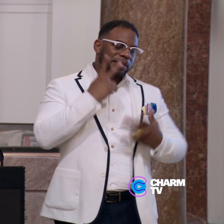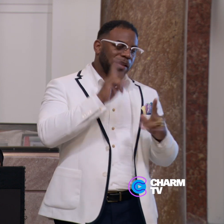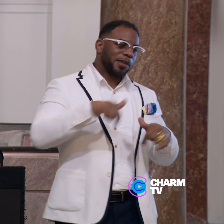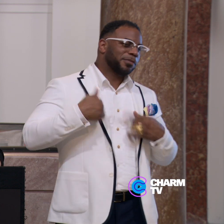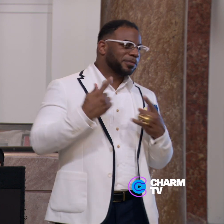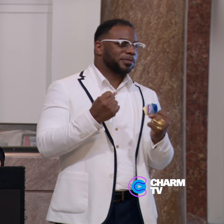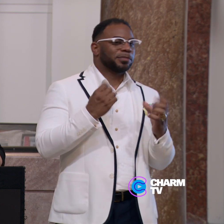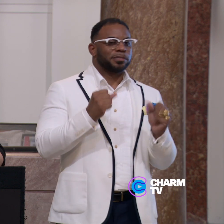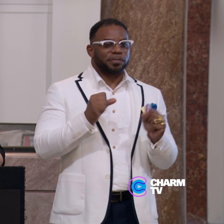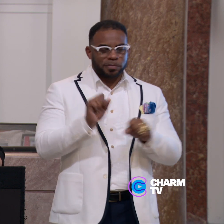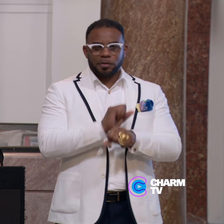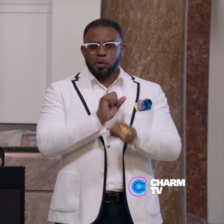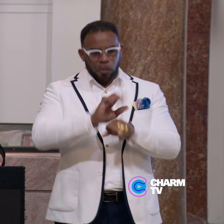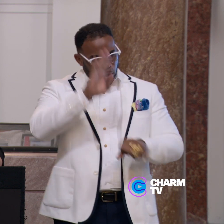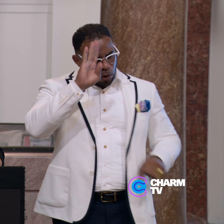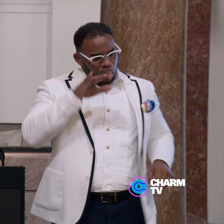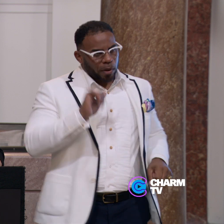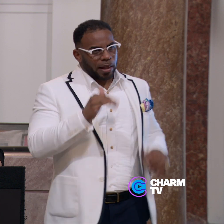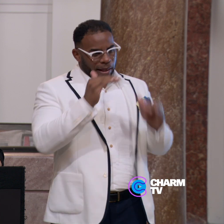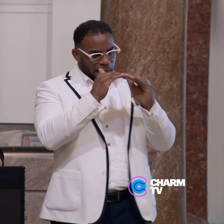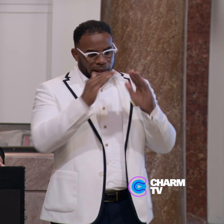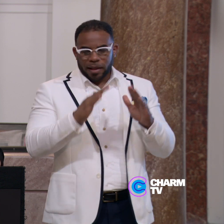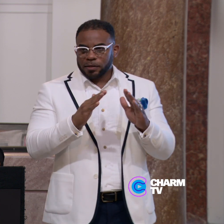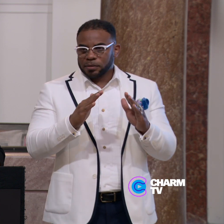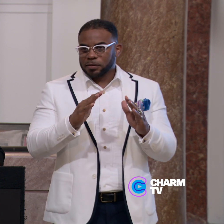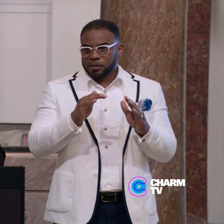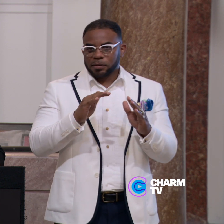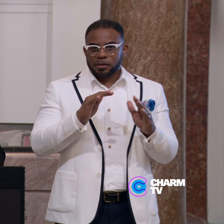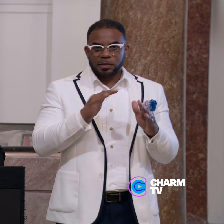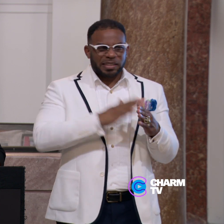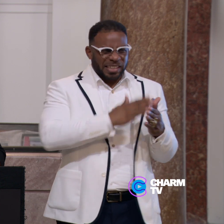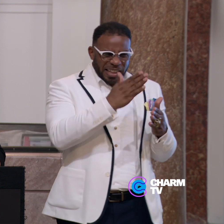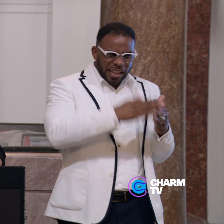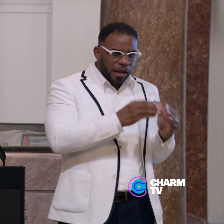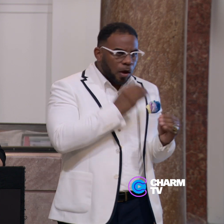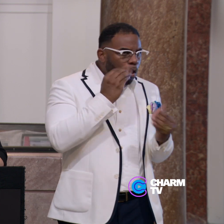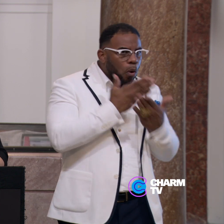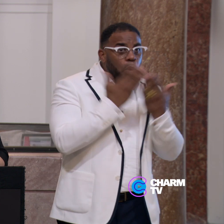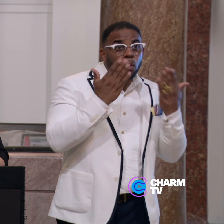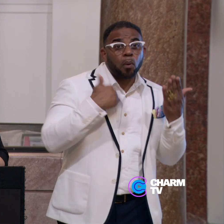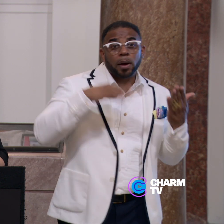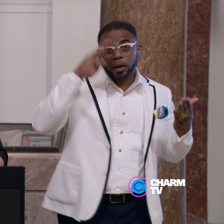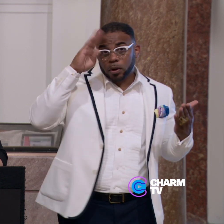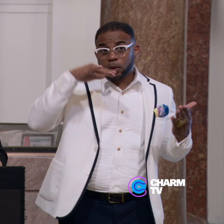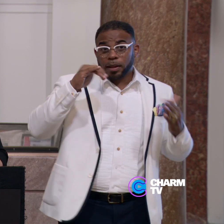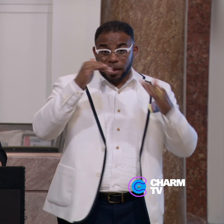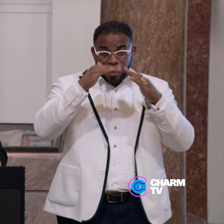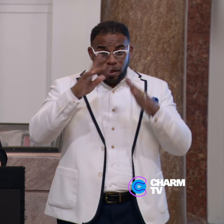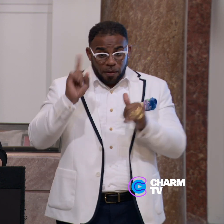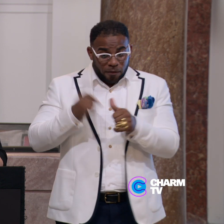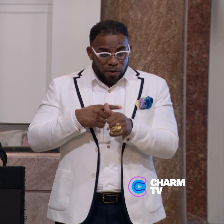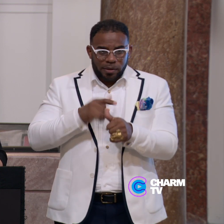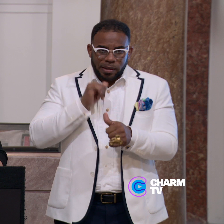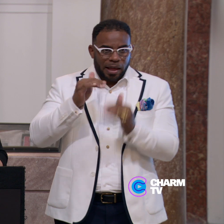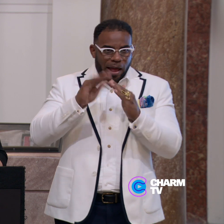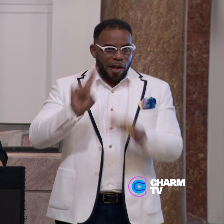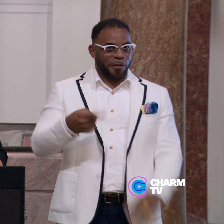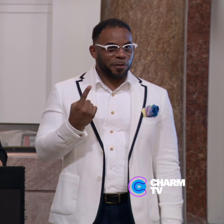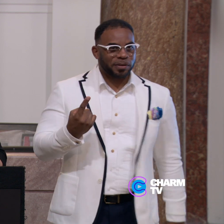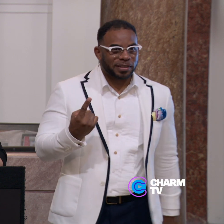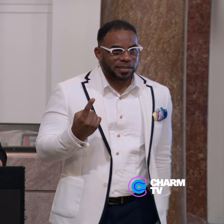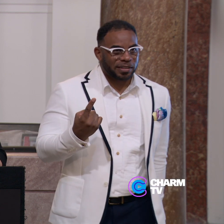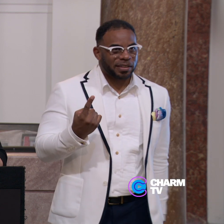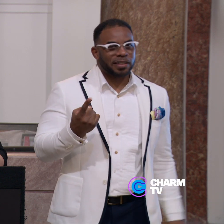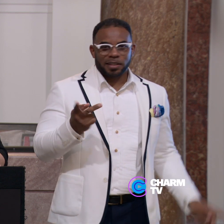how far you've come. We know that housing ends homelessness. We also know that housing first is not housing only.